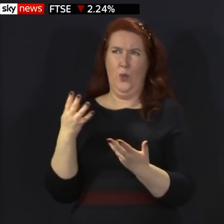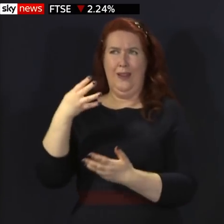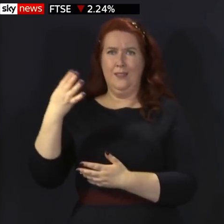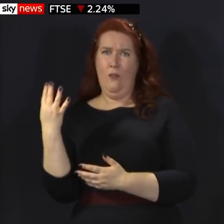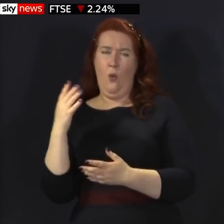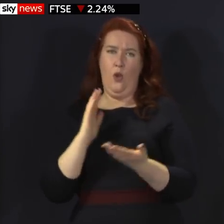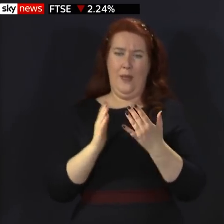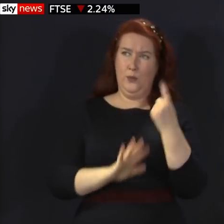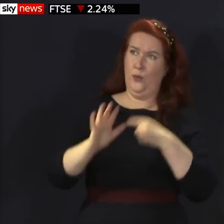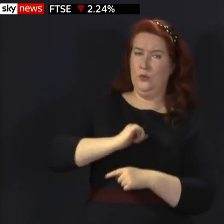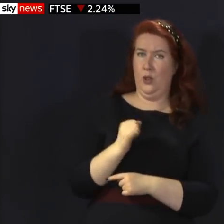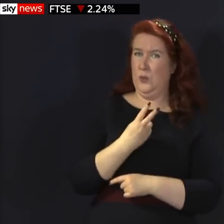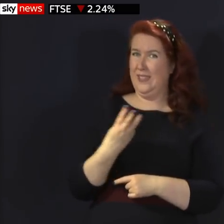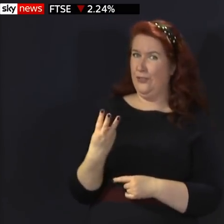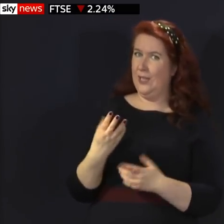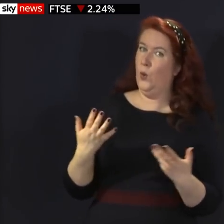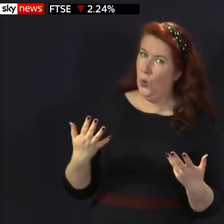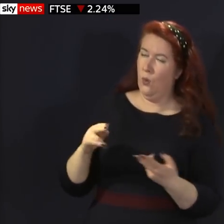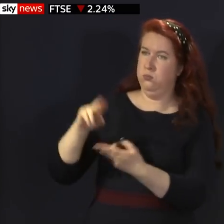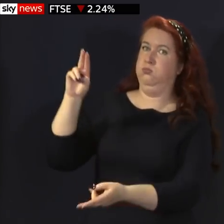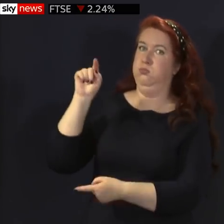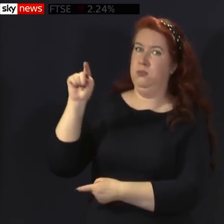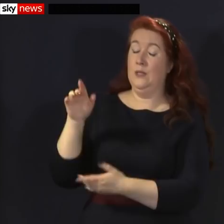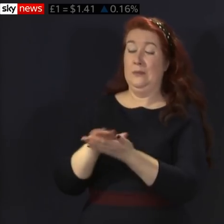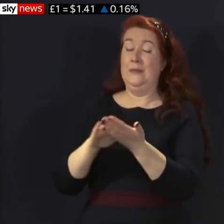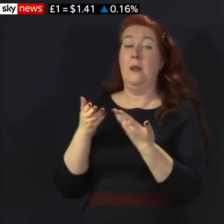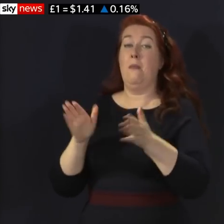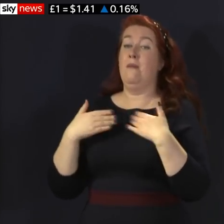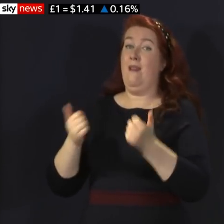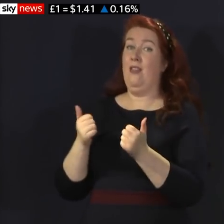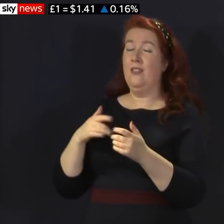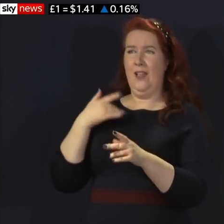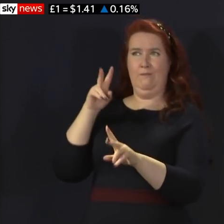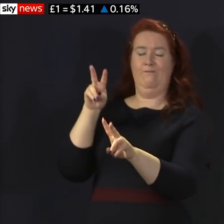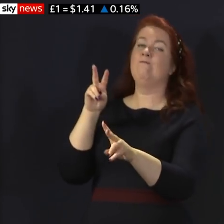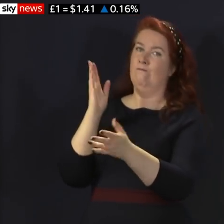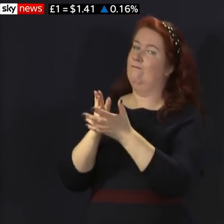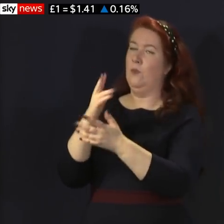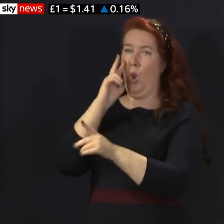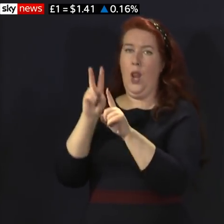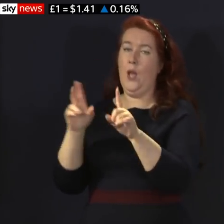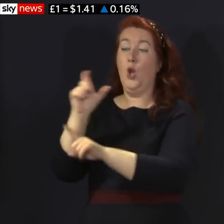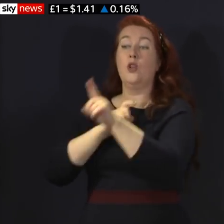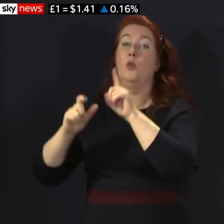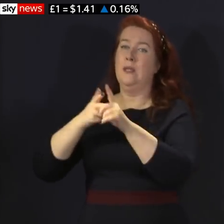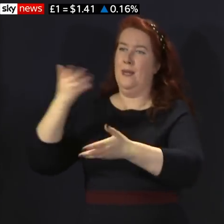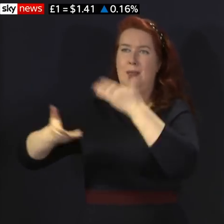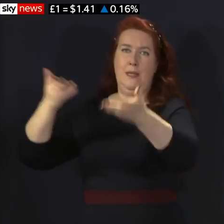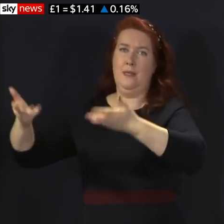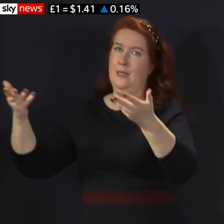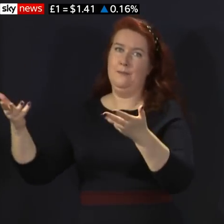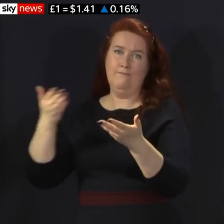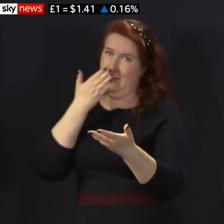earlier, there is, in the opinion of public health experts, widespread community transmission happening in Moray just now.